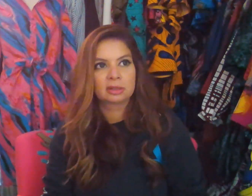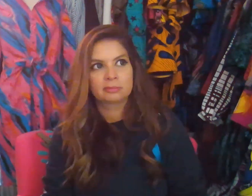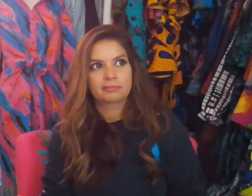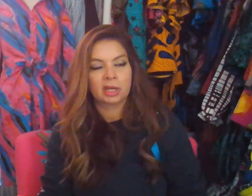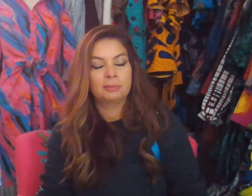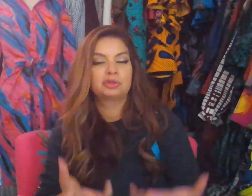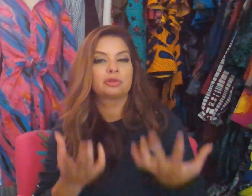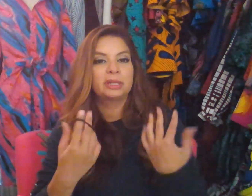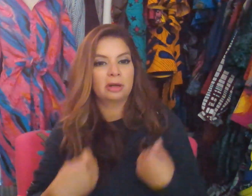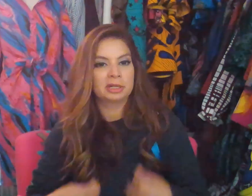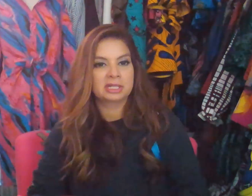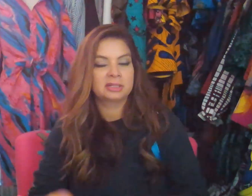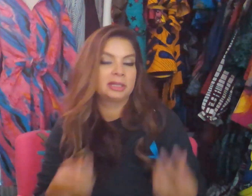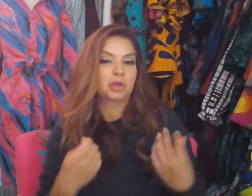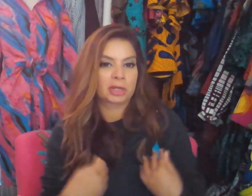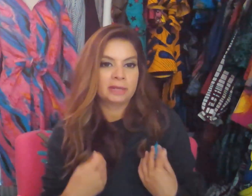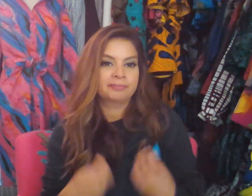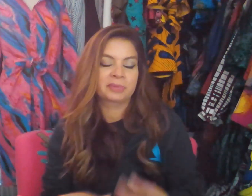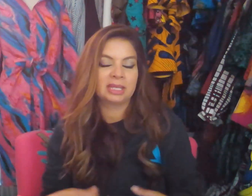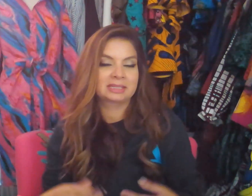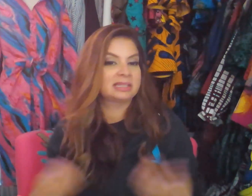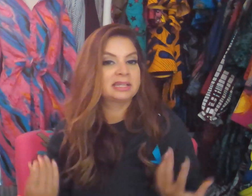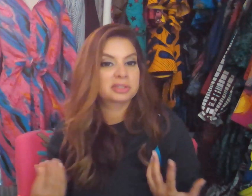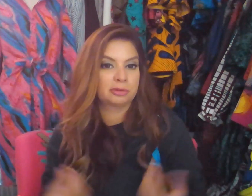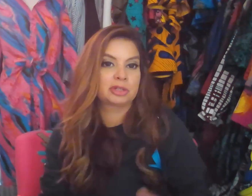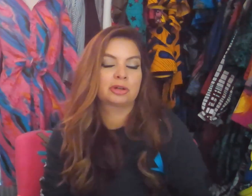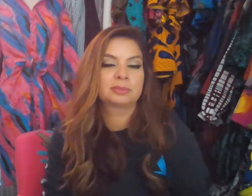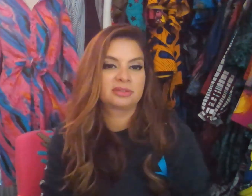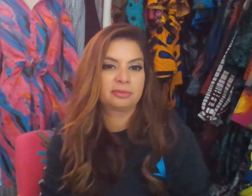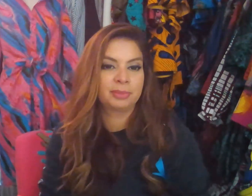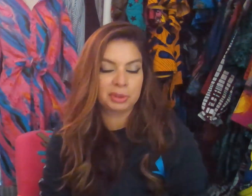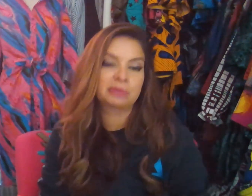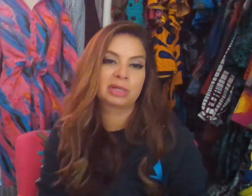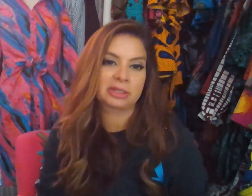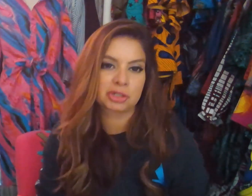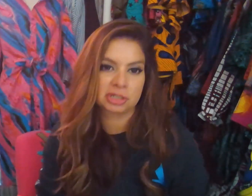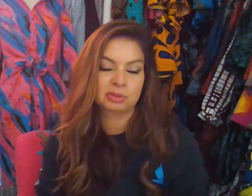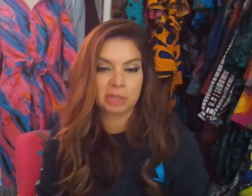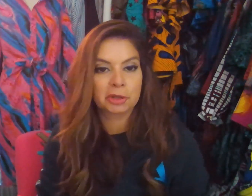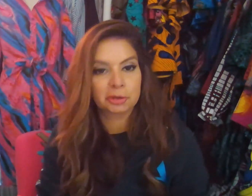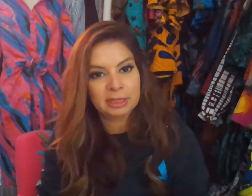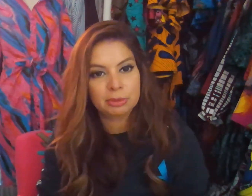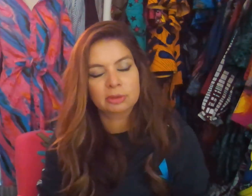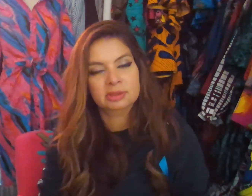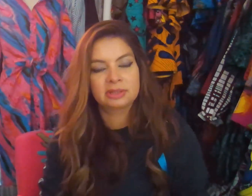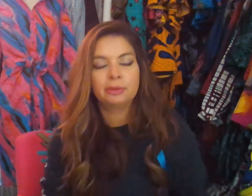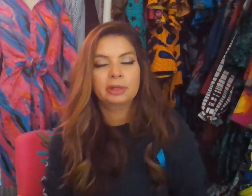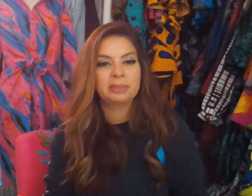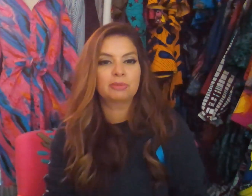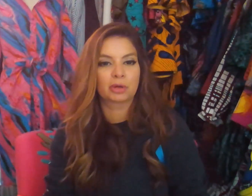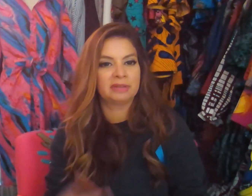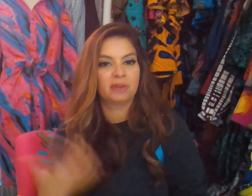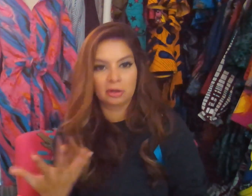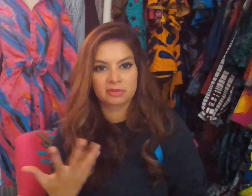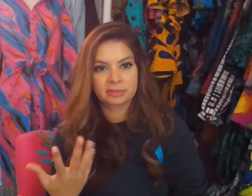absorbing content and learning, it's less so in terms of building relationships with other people so you can be more involved.